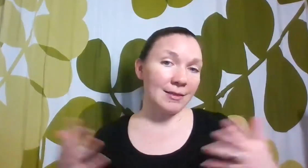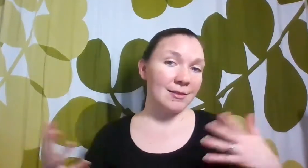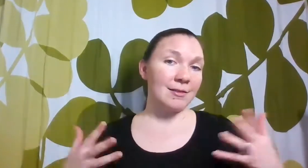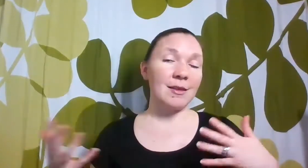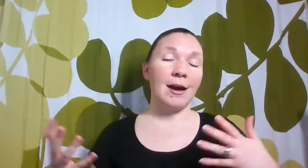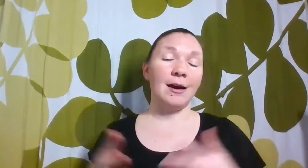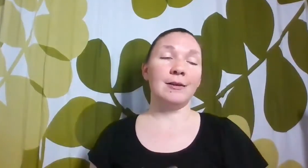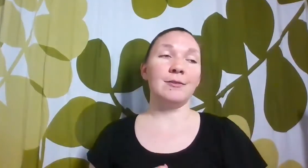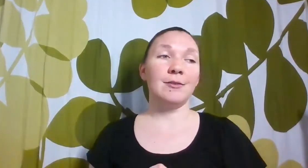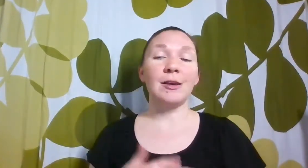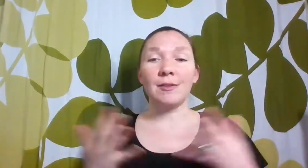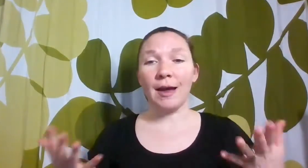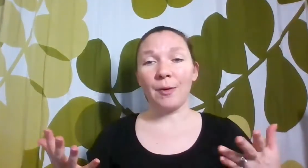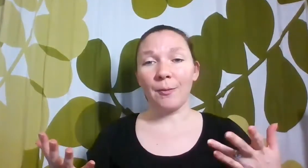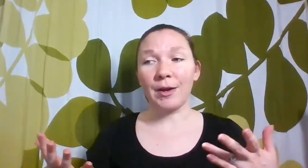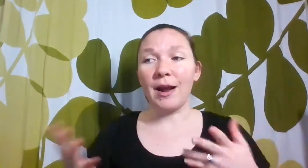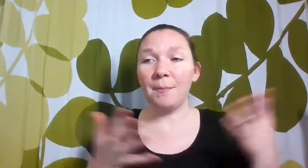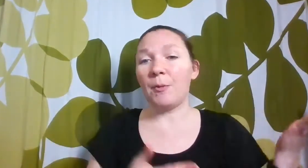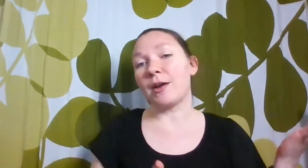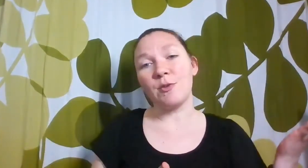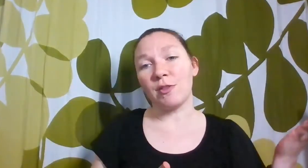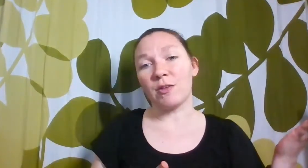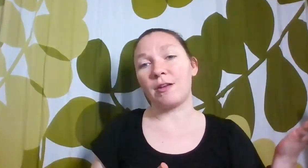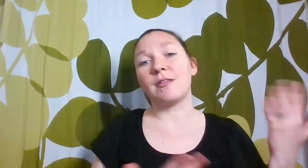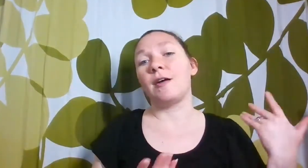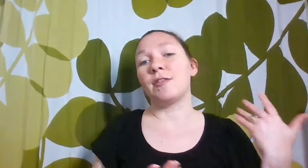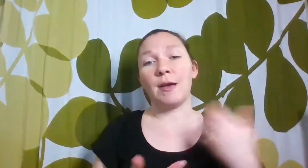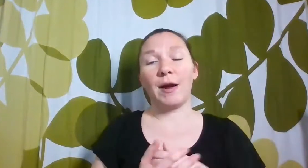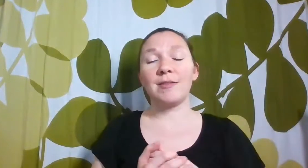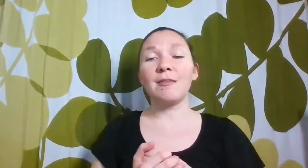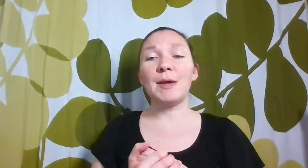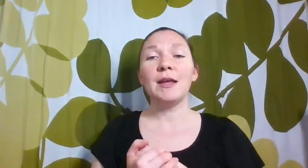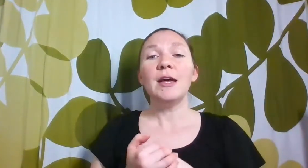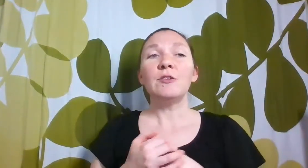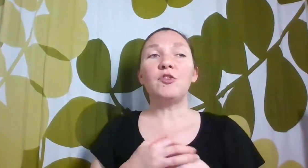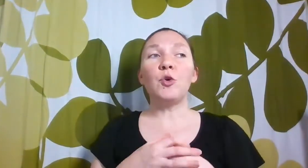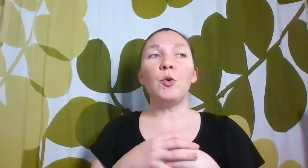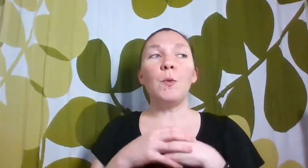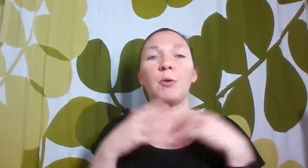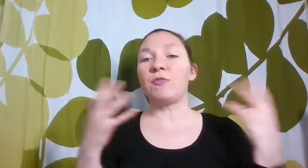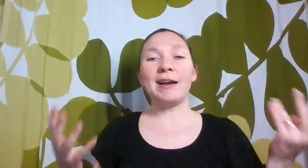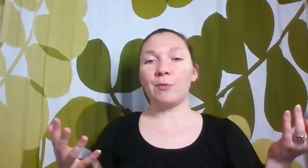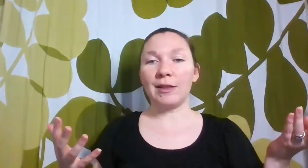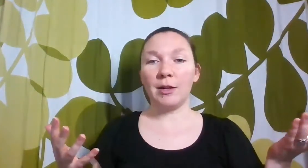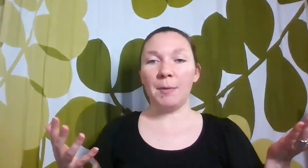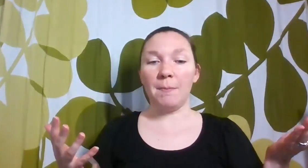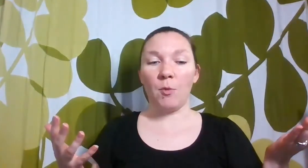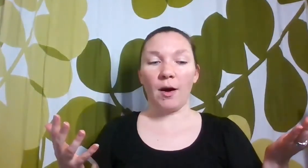skills that we're working on. But we're going to use the results of the statewide assessment to provide us with a little bit more